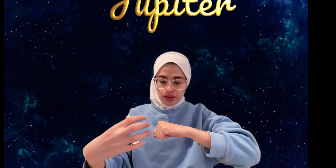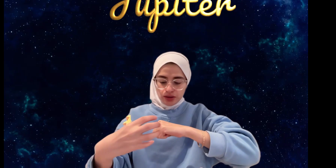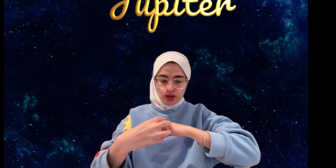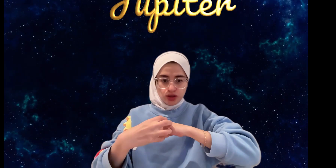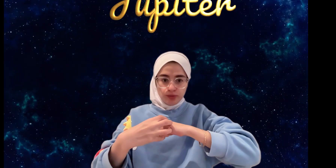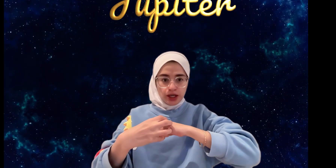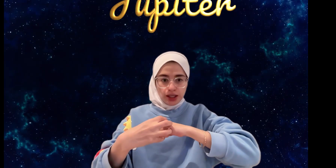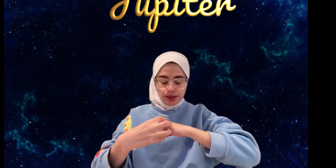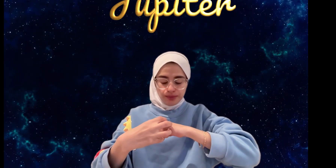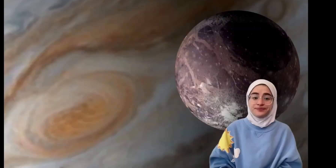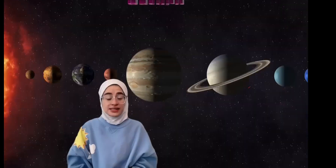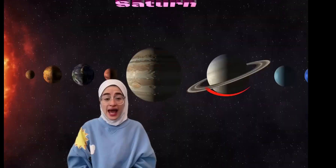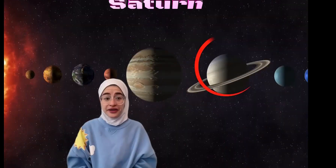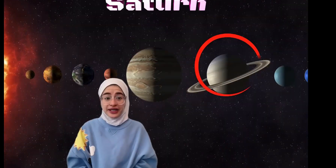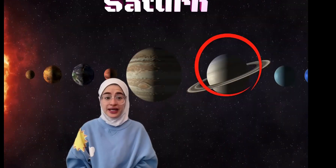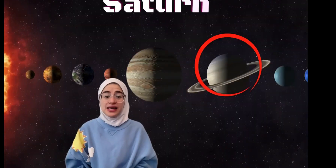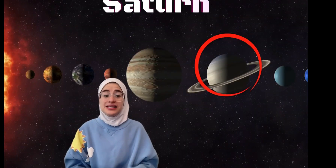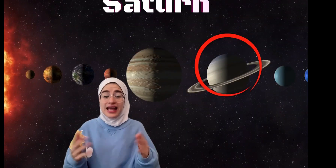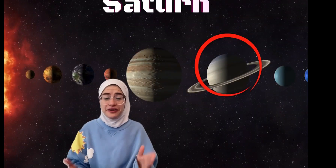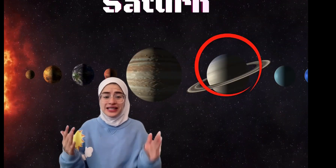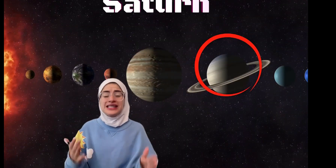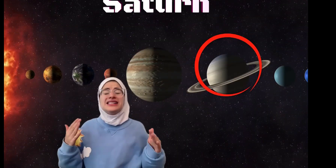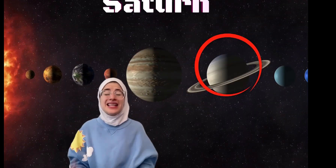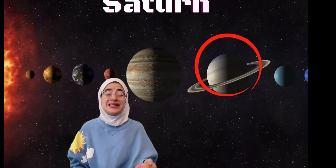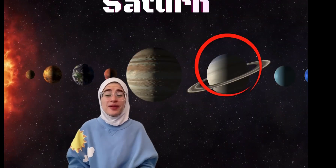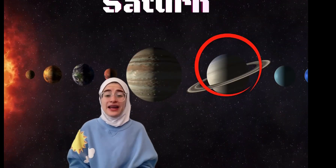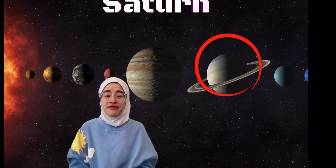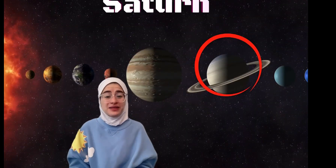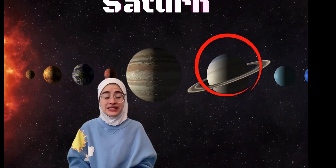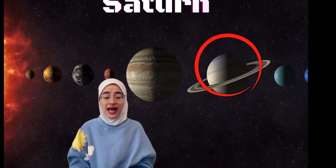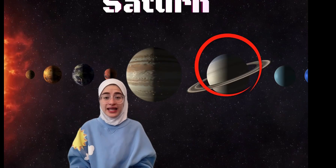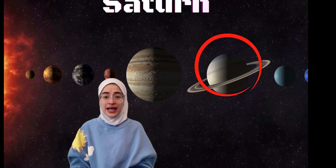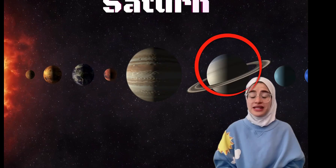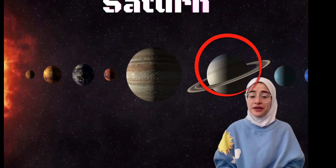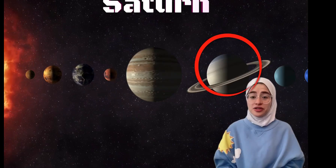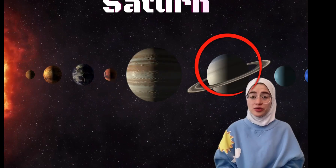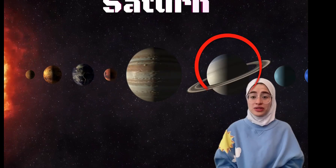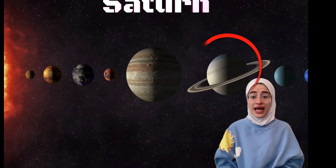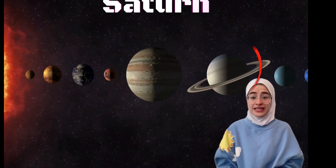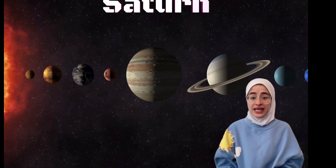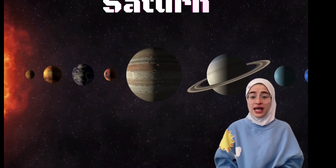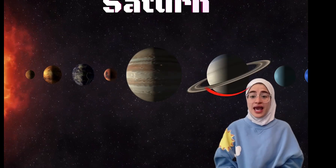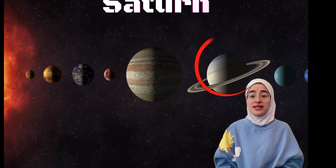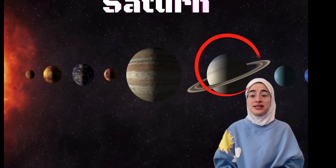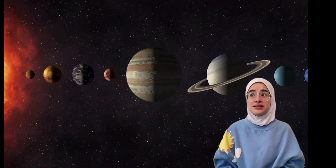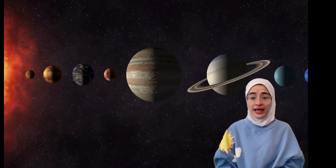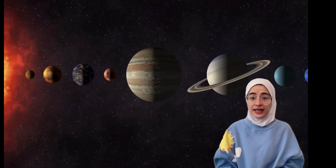Jupiter. Saturn. Saturn is the sixth planet from the sun. Saturn's moon, Titan, is the second